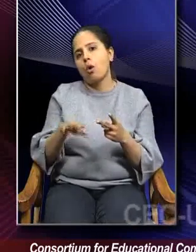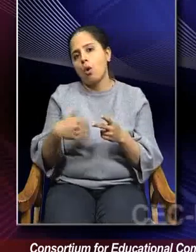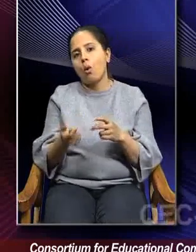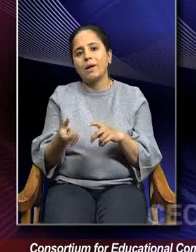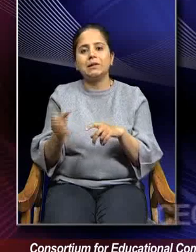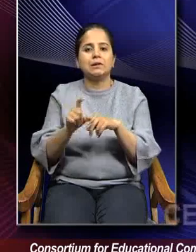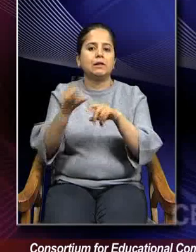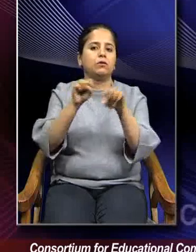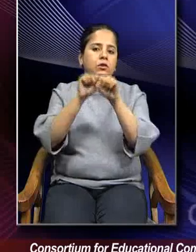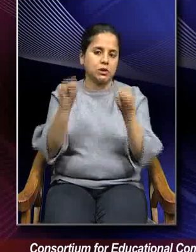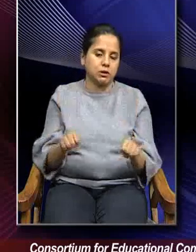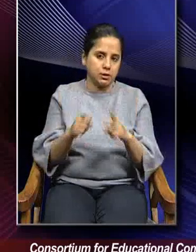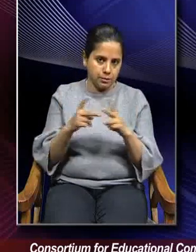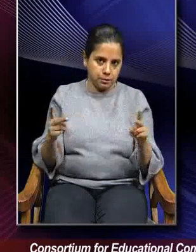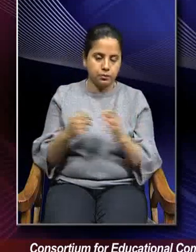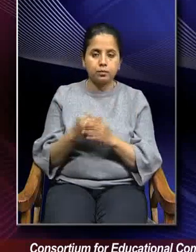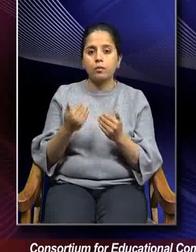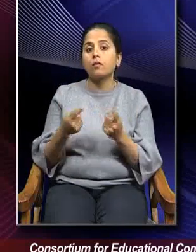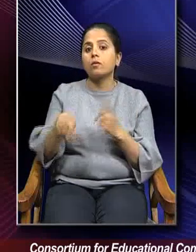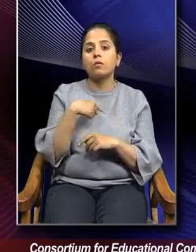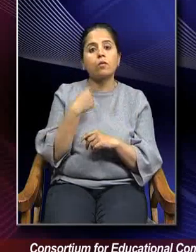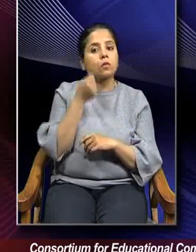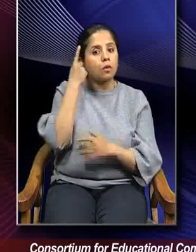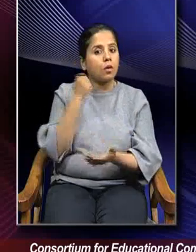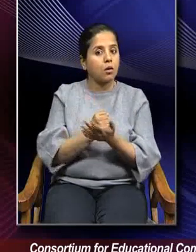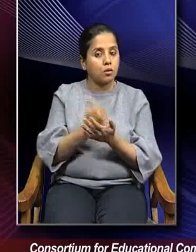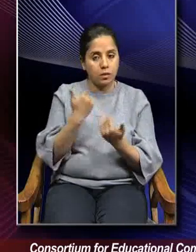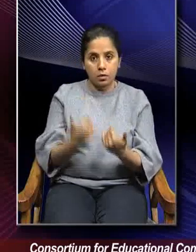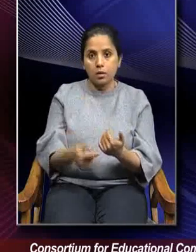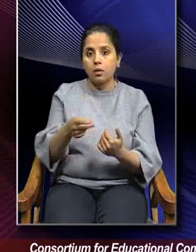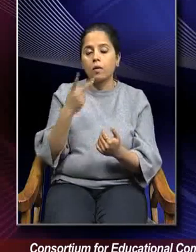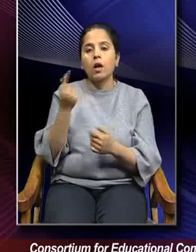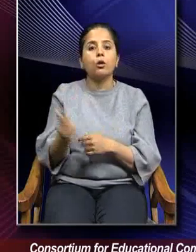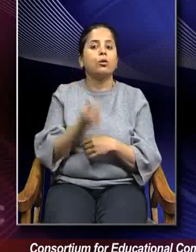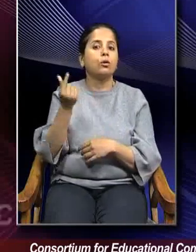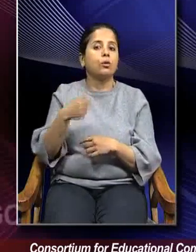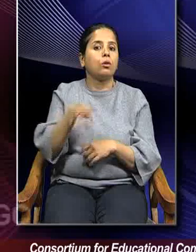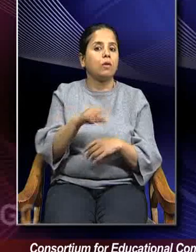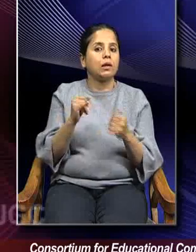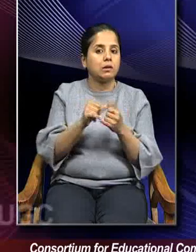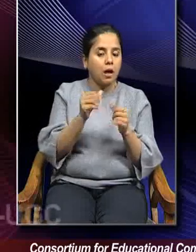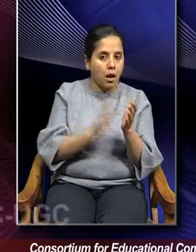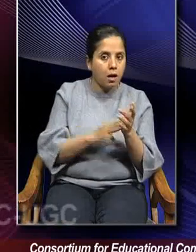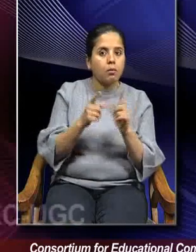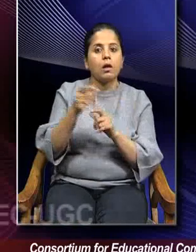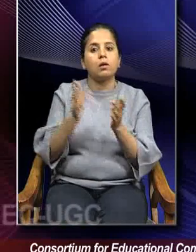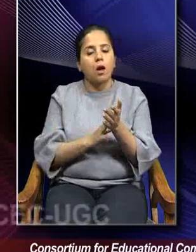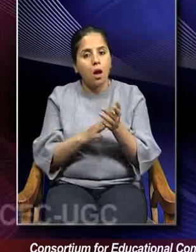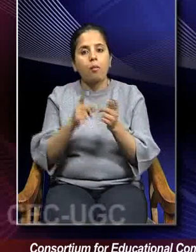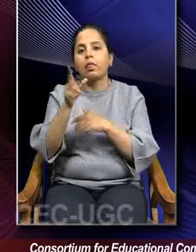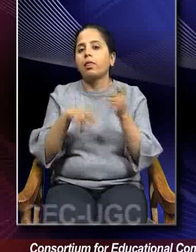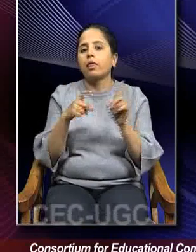system. Now we need to understand the sequencing for the use of this Sam, Dama, Danda and Bhed.